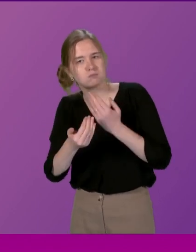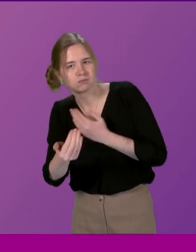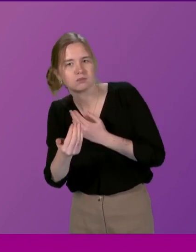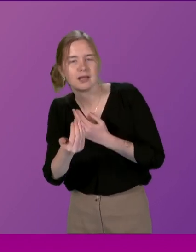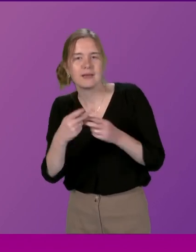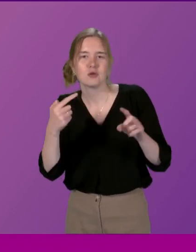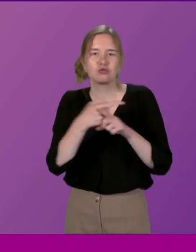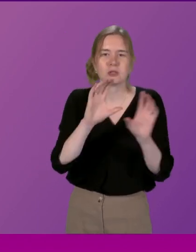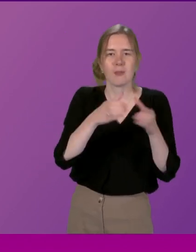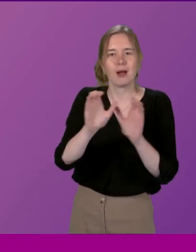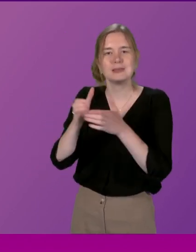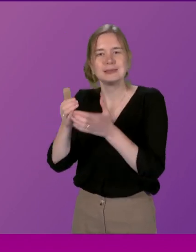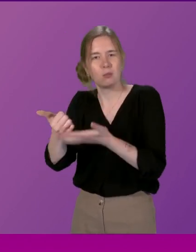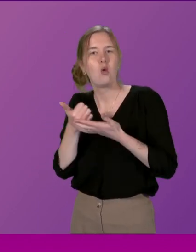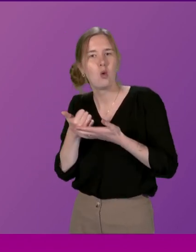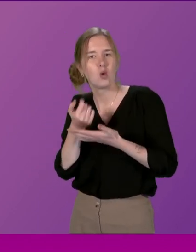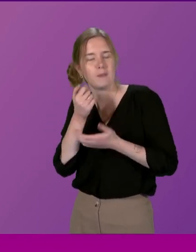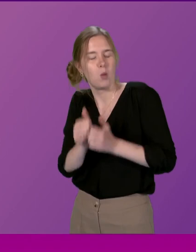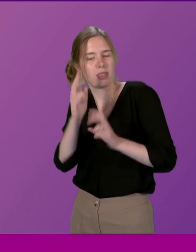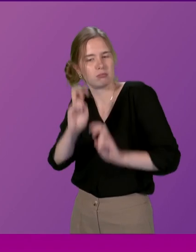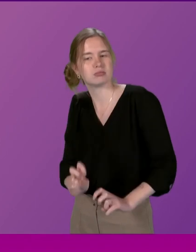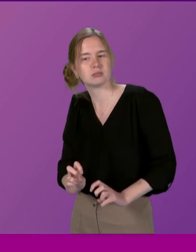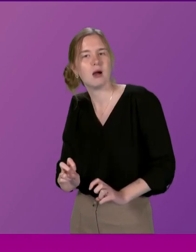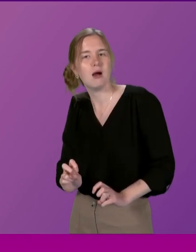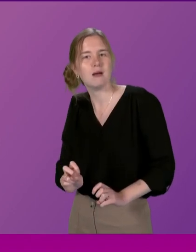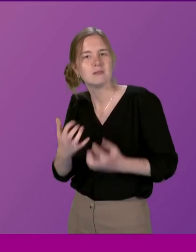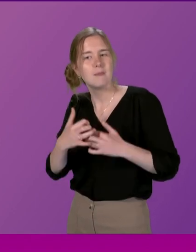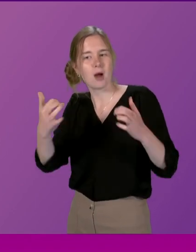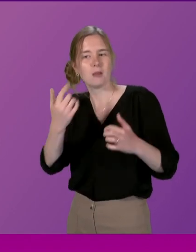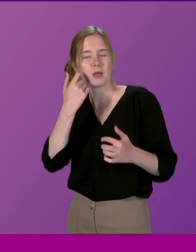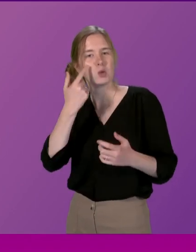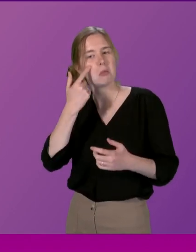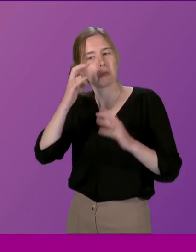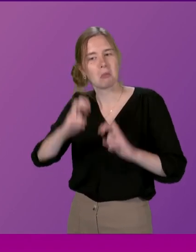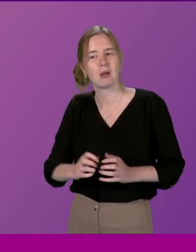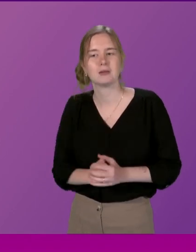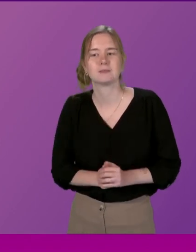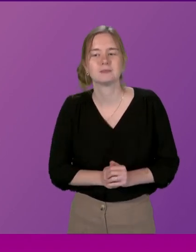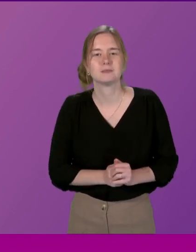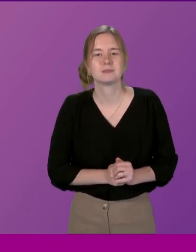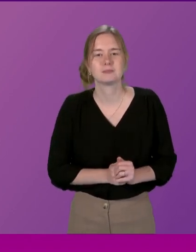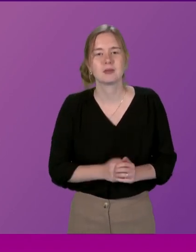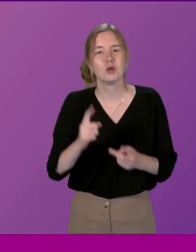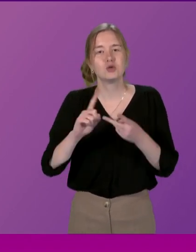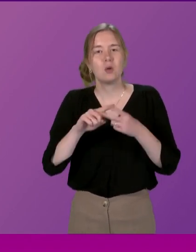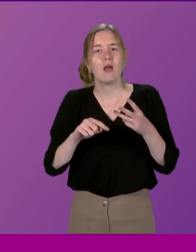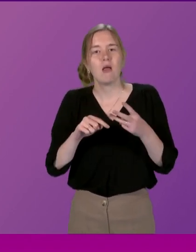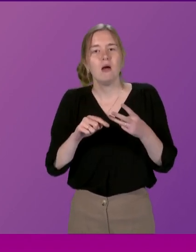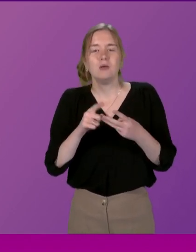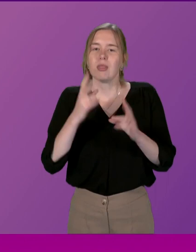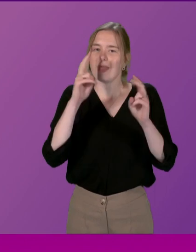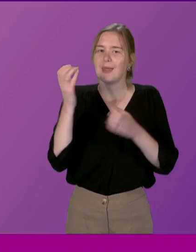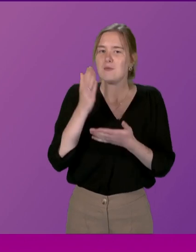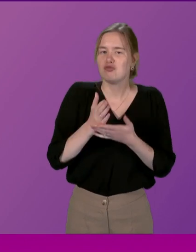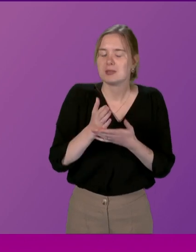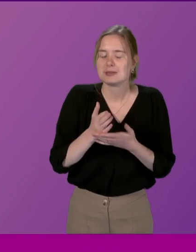is cross-party support for doing so That might be something that the Parliament of Broyal could look at The two of our panel recommendations on the theme of trust